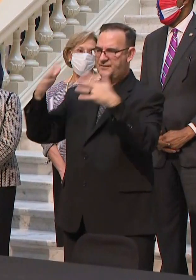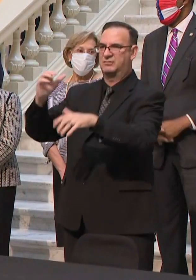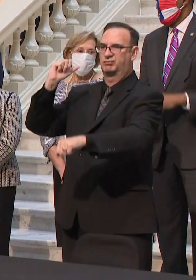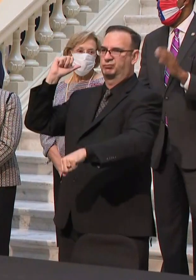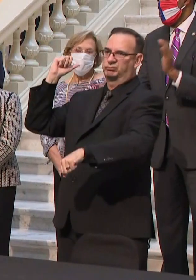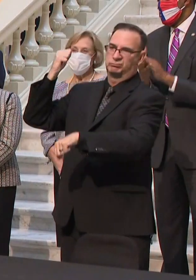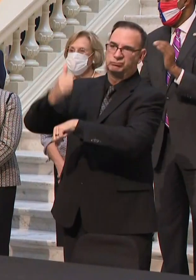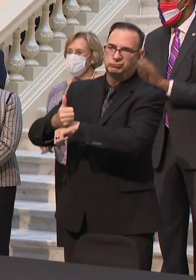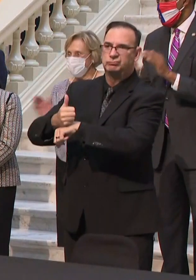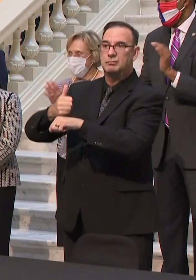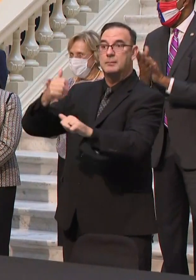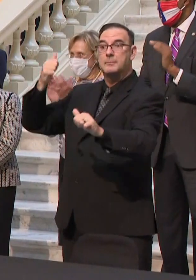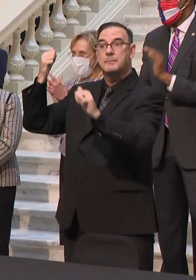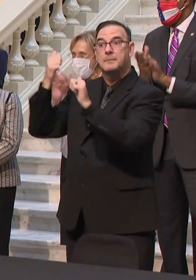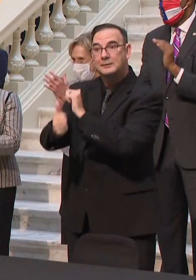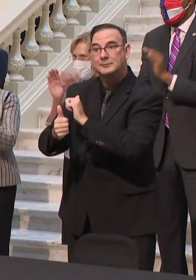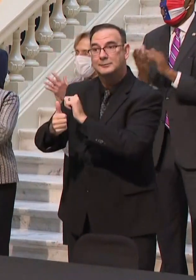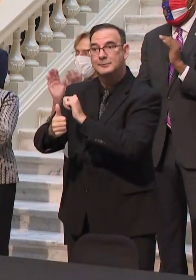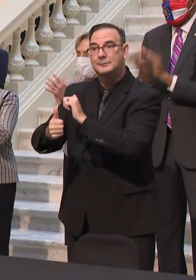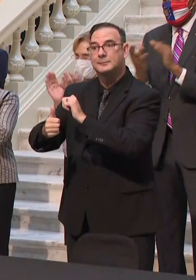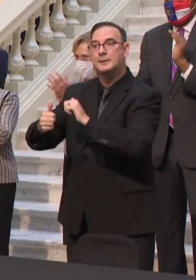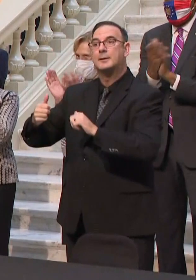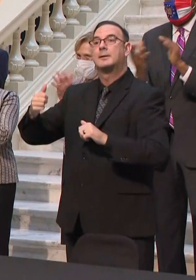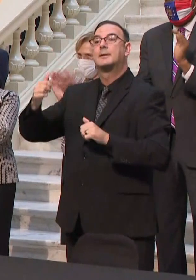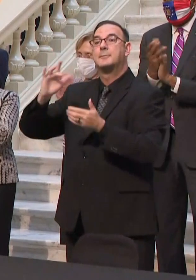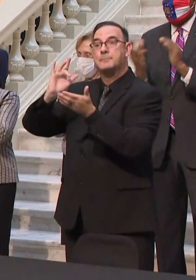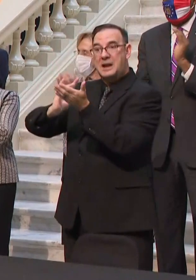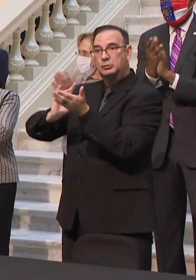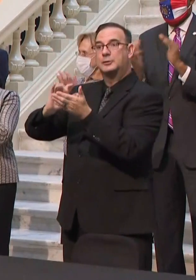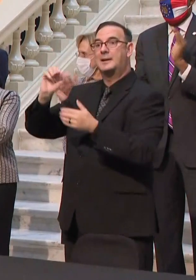by the Centers for Medicare and Medicaid Services.